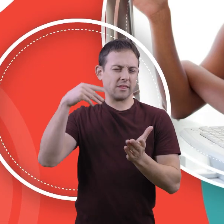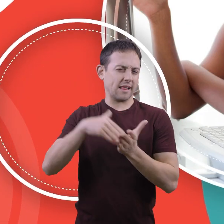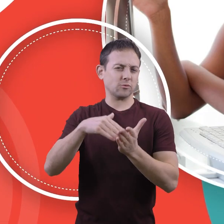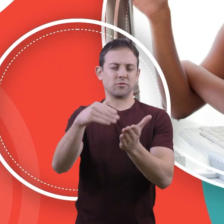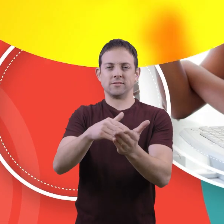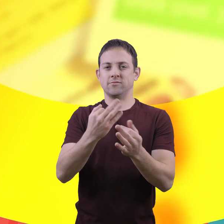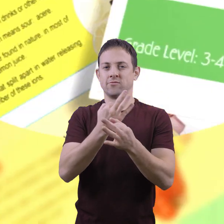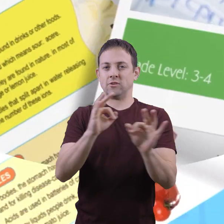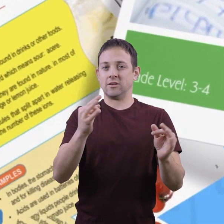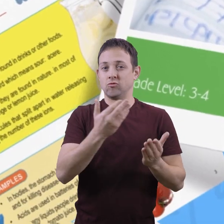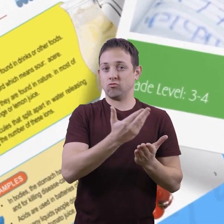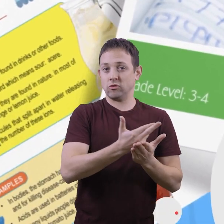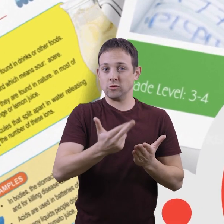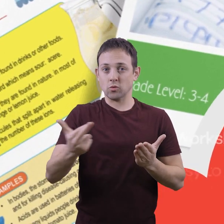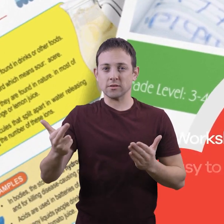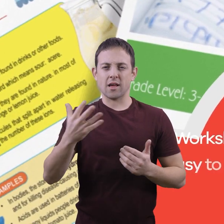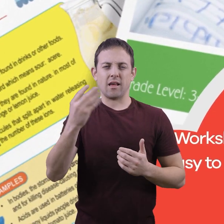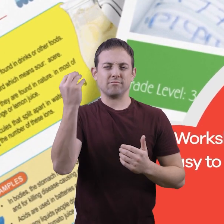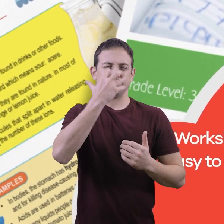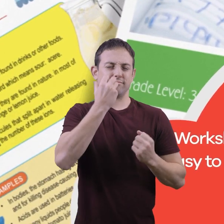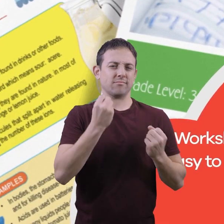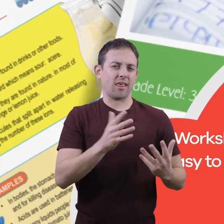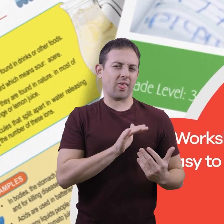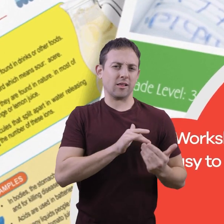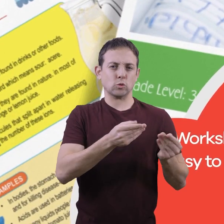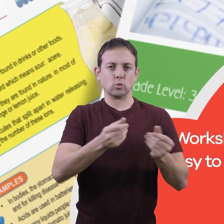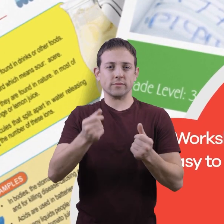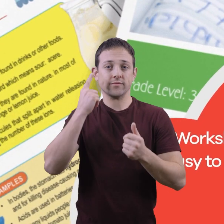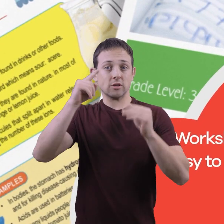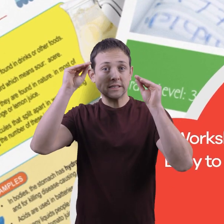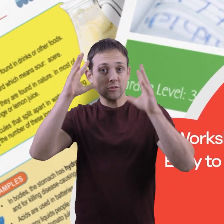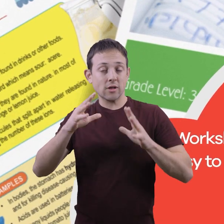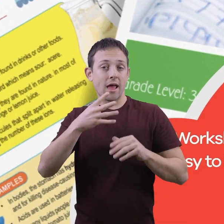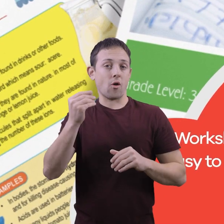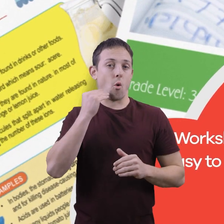resources and turnkey solutions for teachers and homeschoolers.